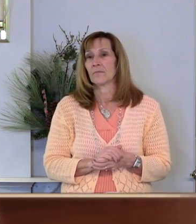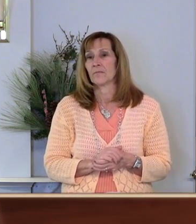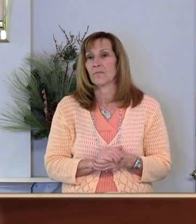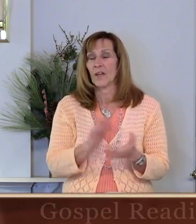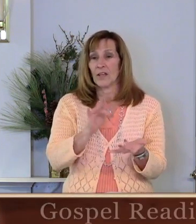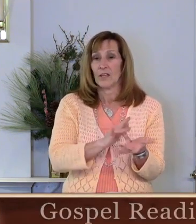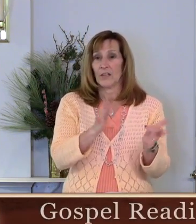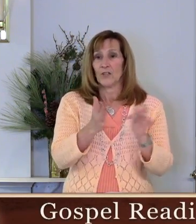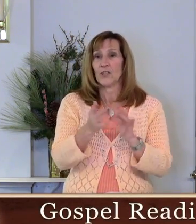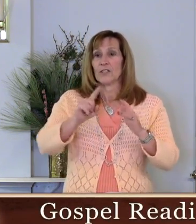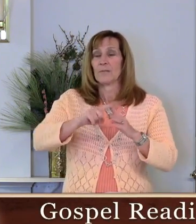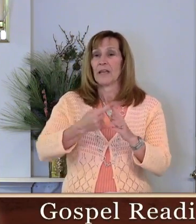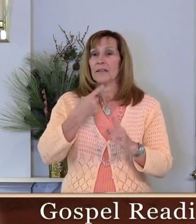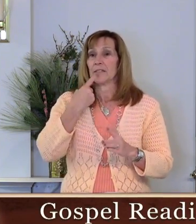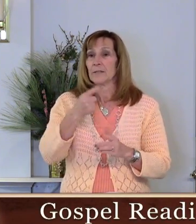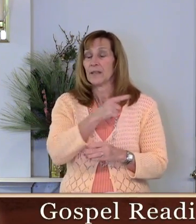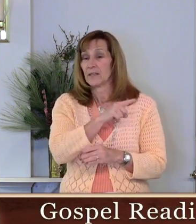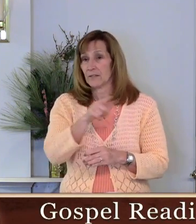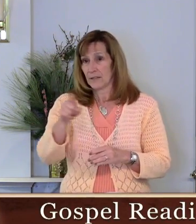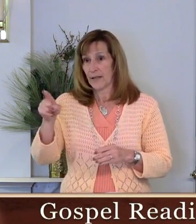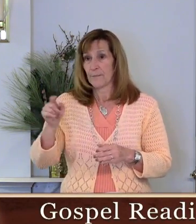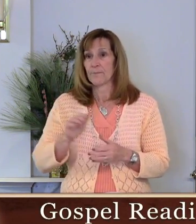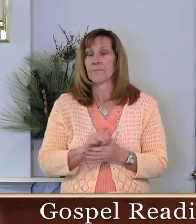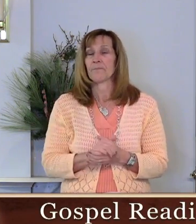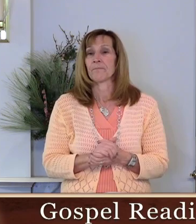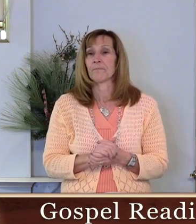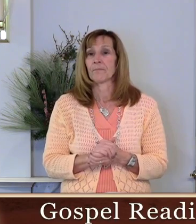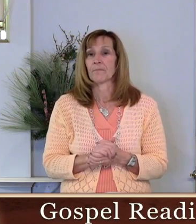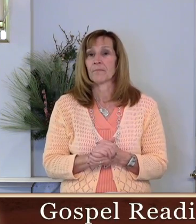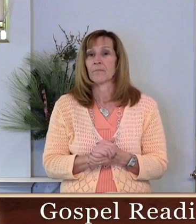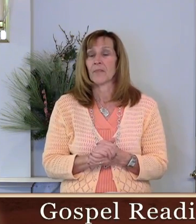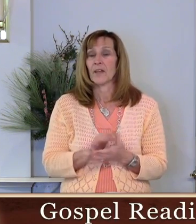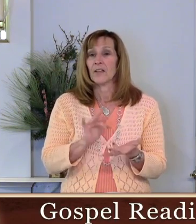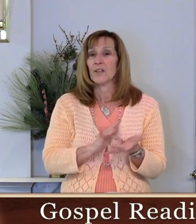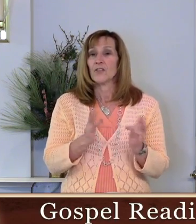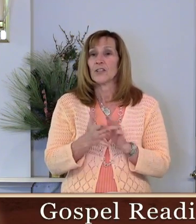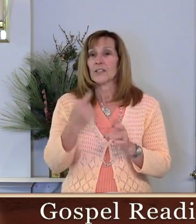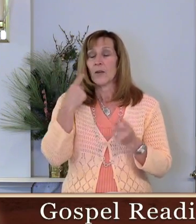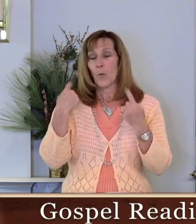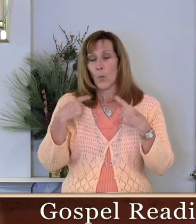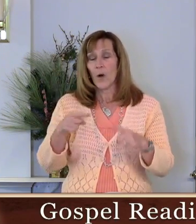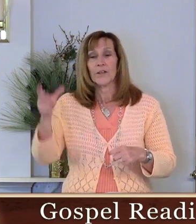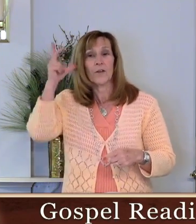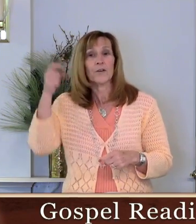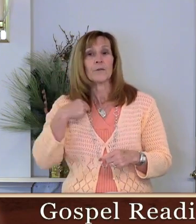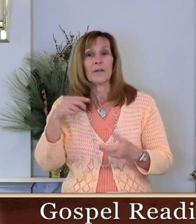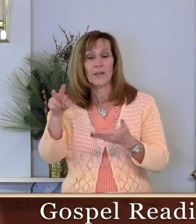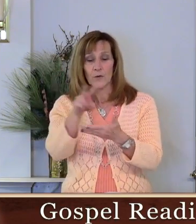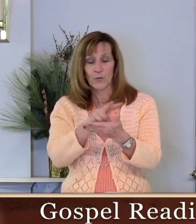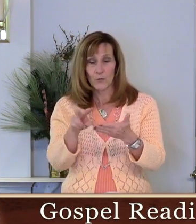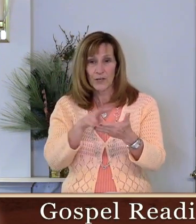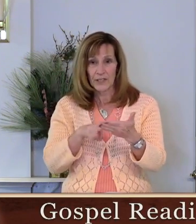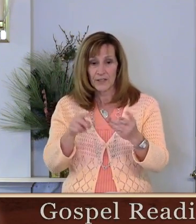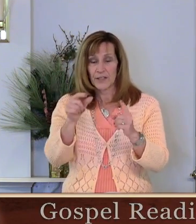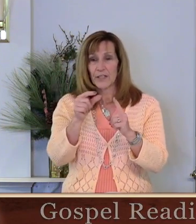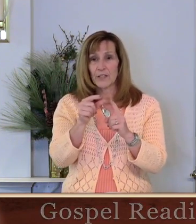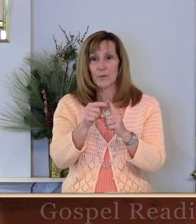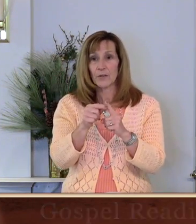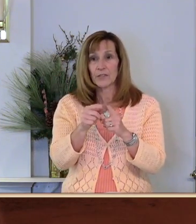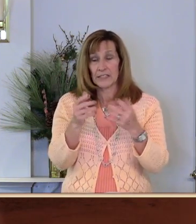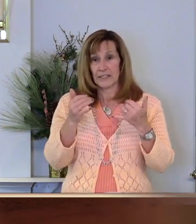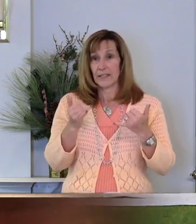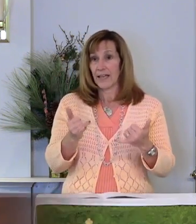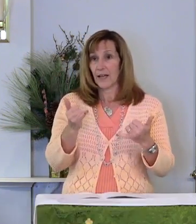Jesus began to speak to them. He said, While you heard me reading these words just